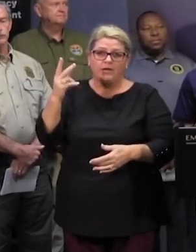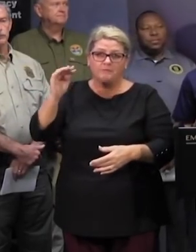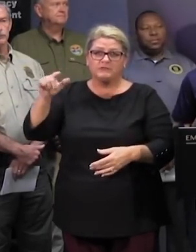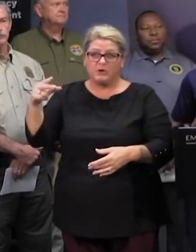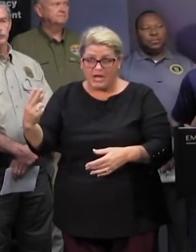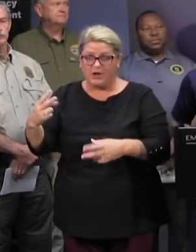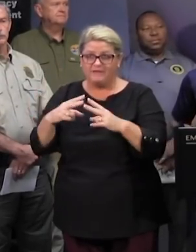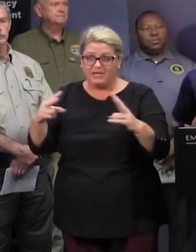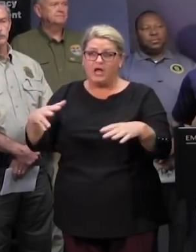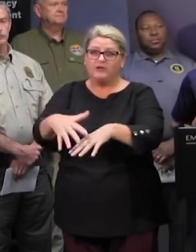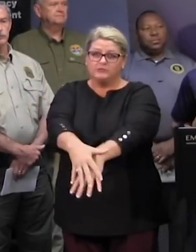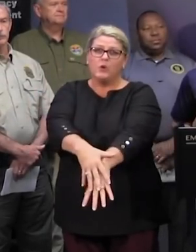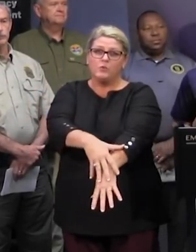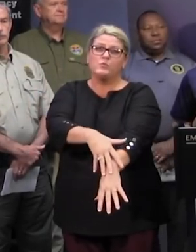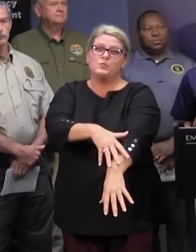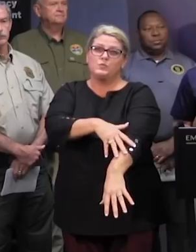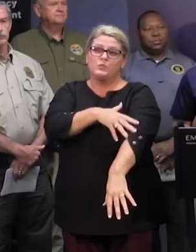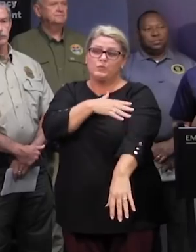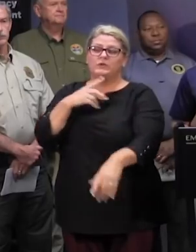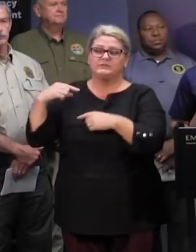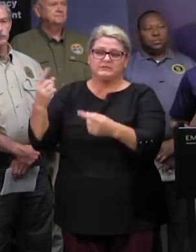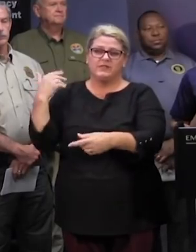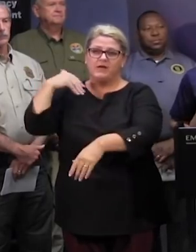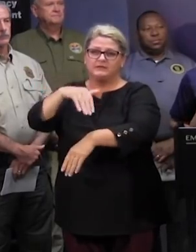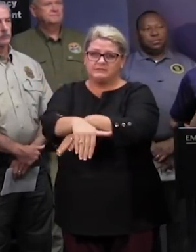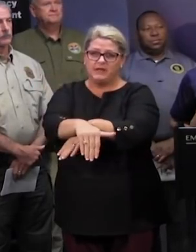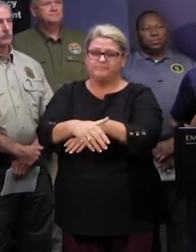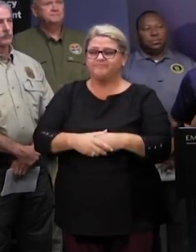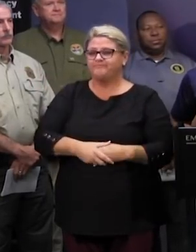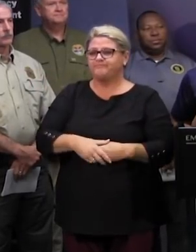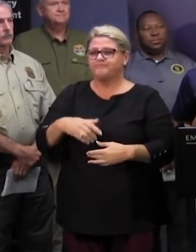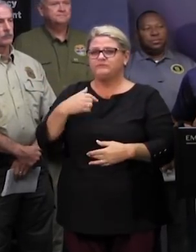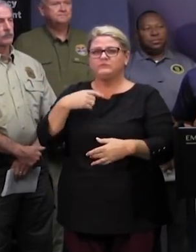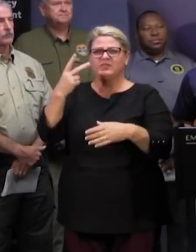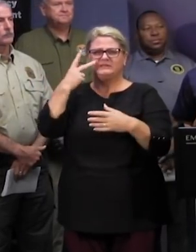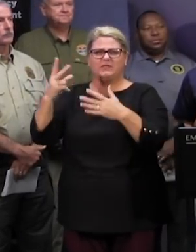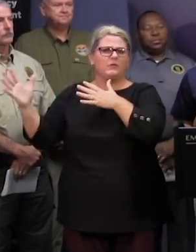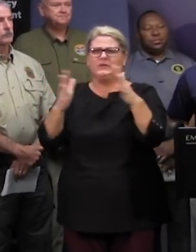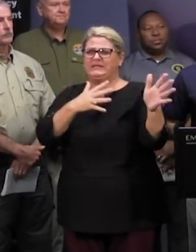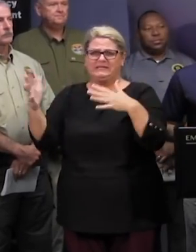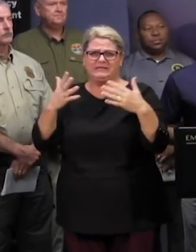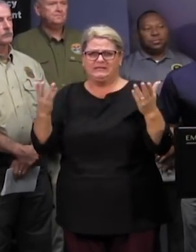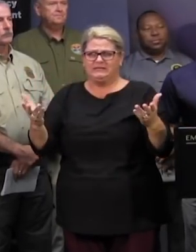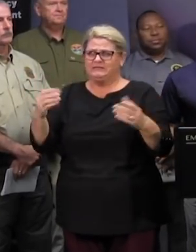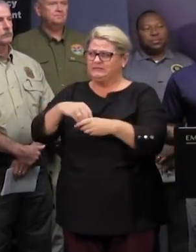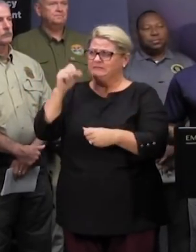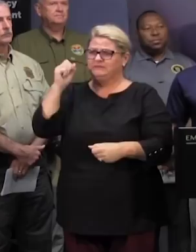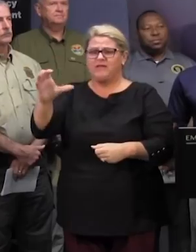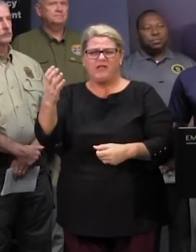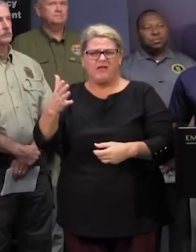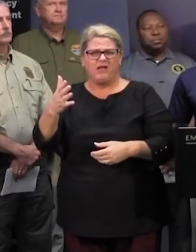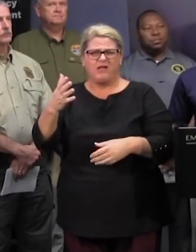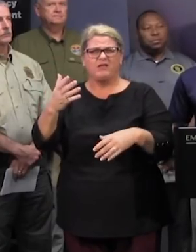slow move since it came to south carolina last evening looking at the highest wind gusts we've seen so far in south carolina the highest we